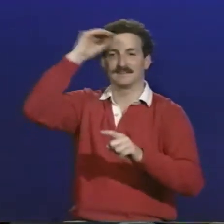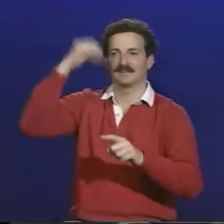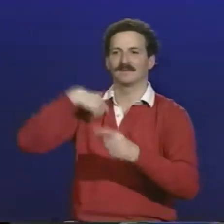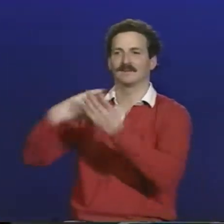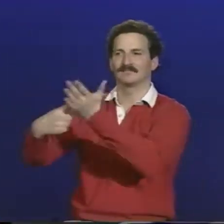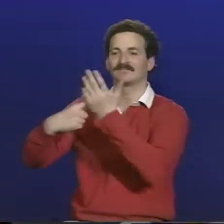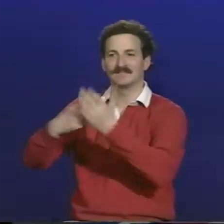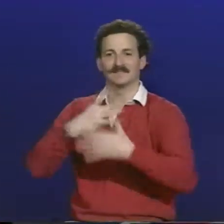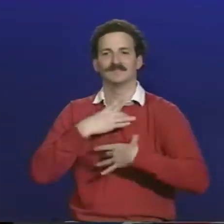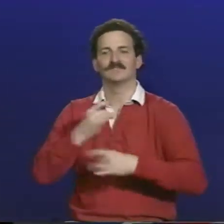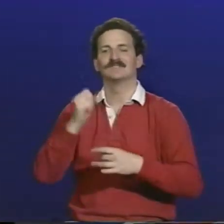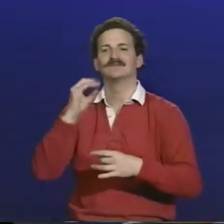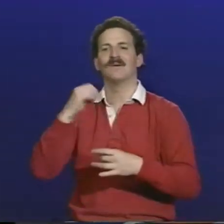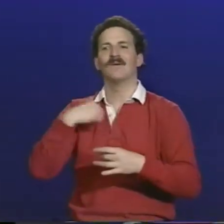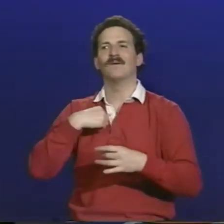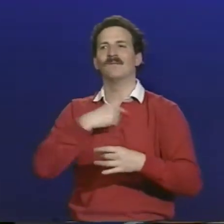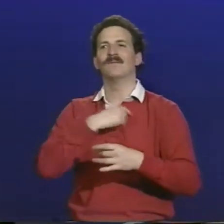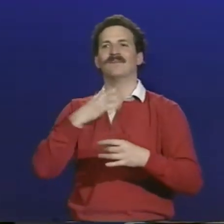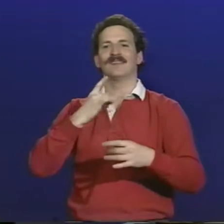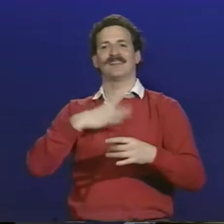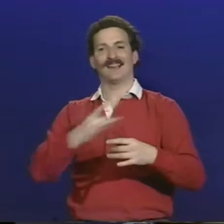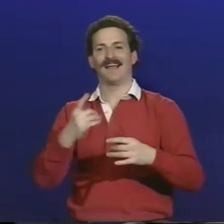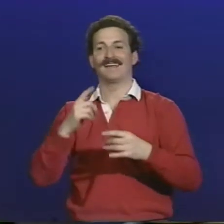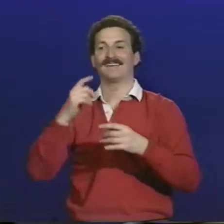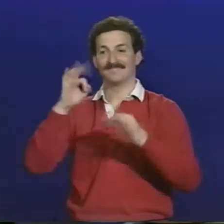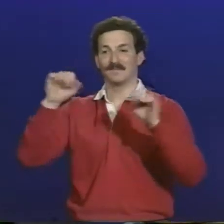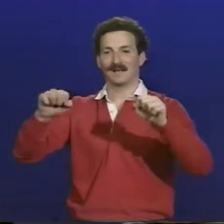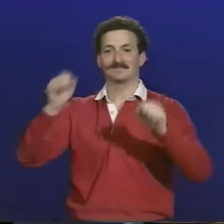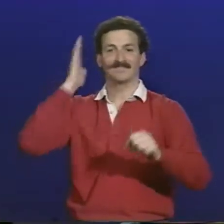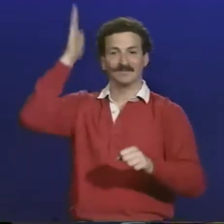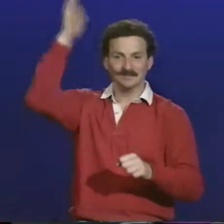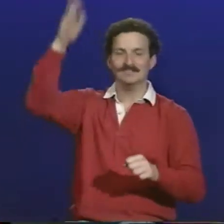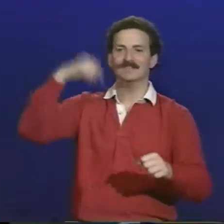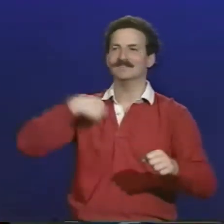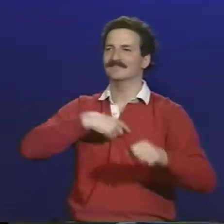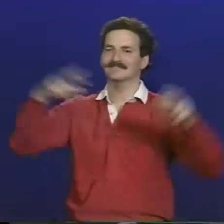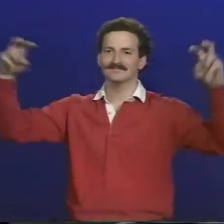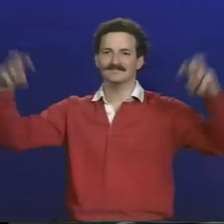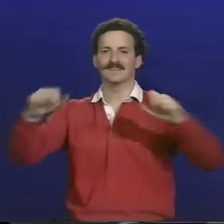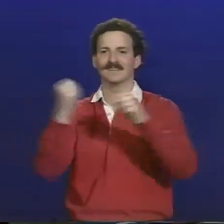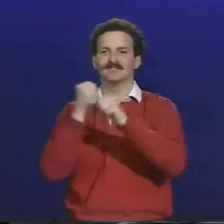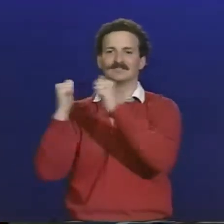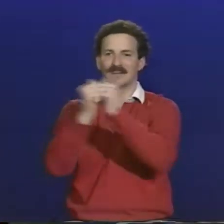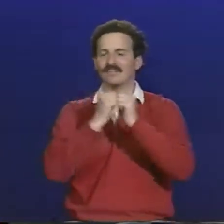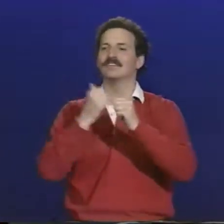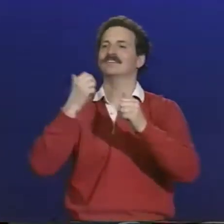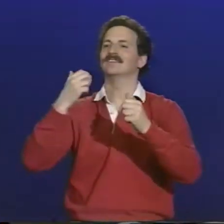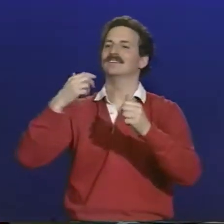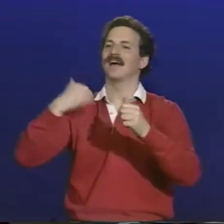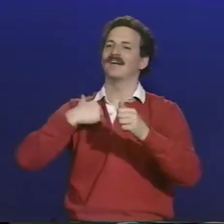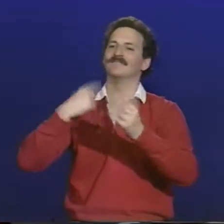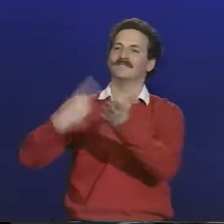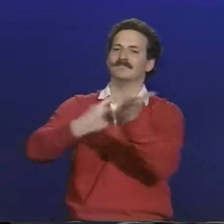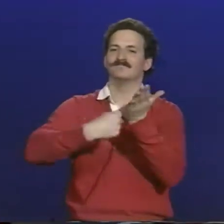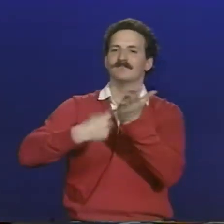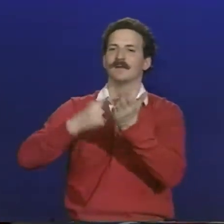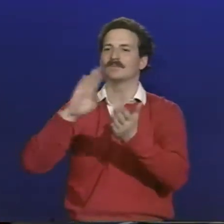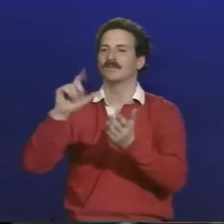to send their kids to mainstream programs and they have a very different opinion. I think what would be neat to do in the future is maybe to get